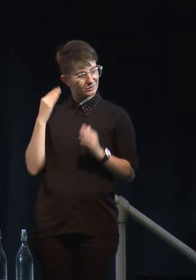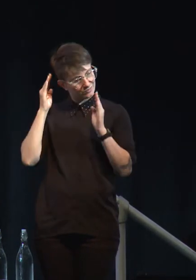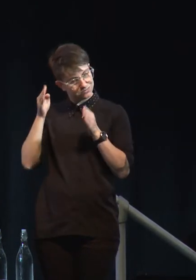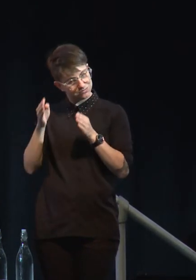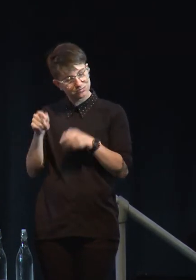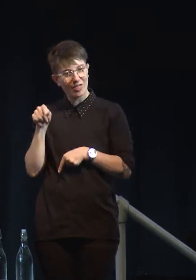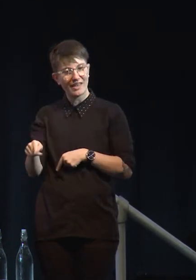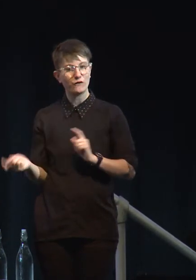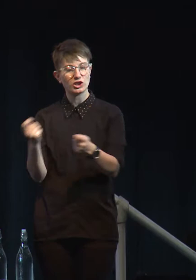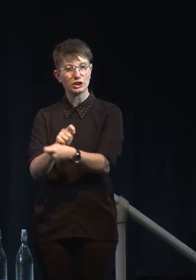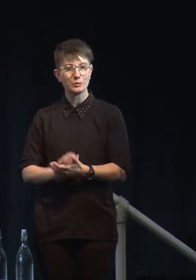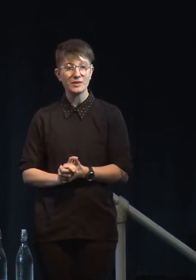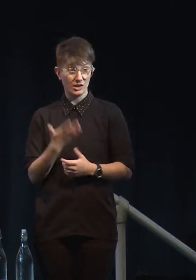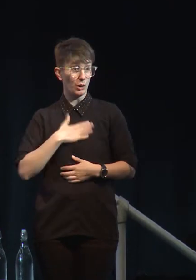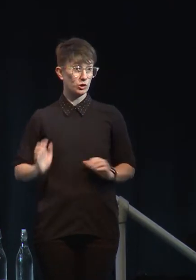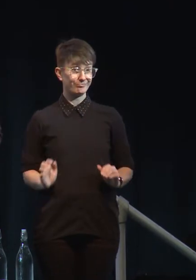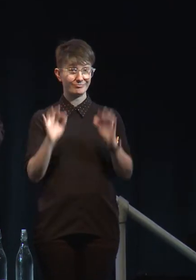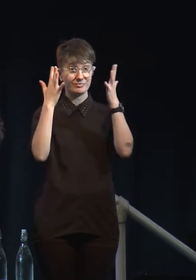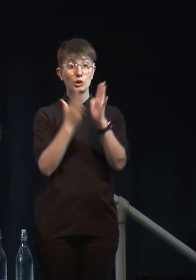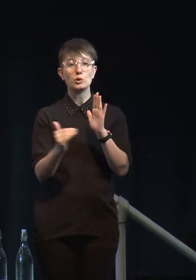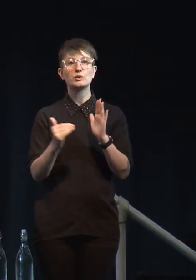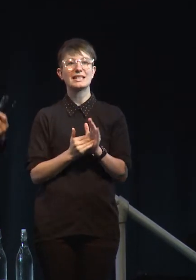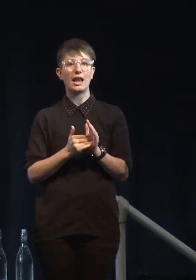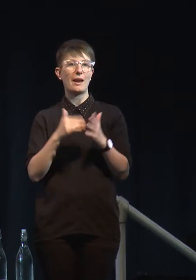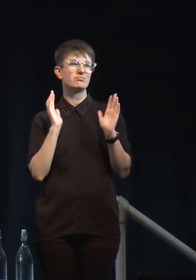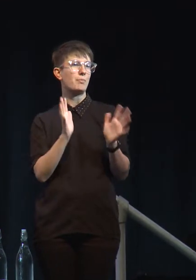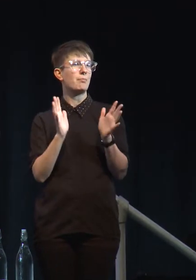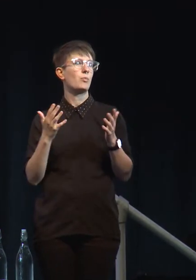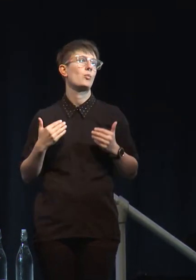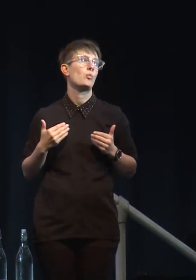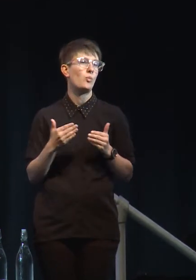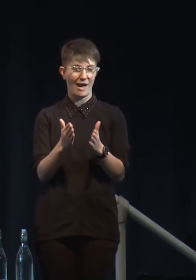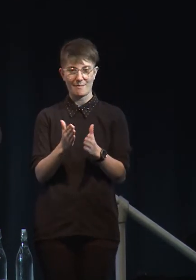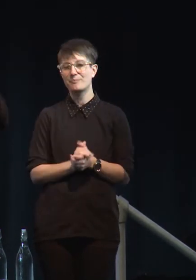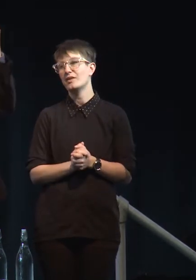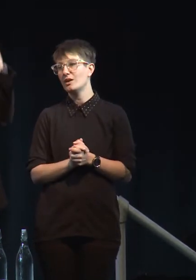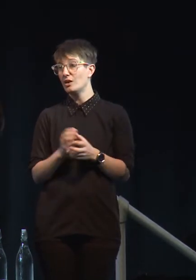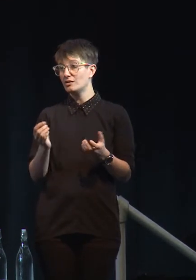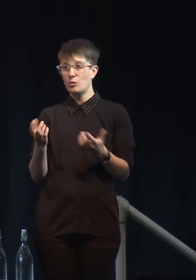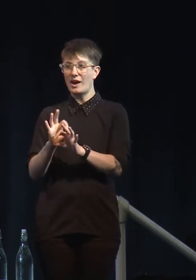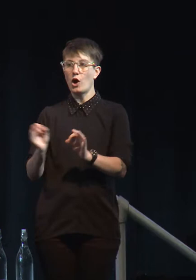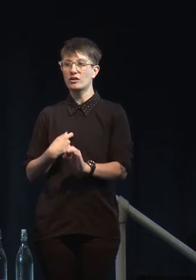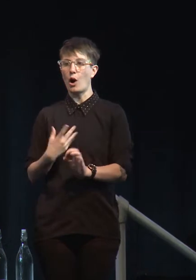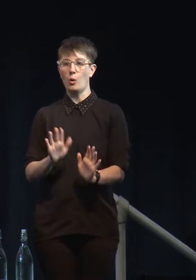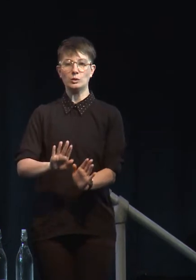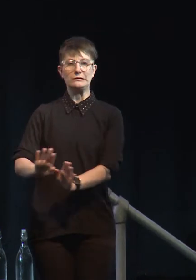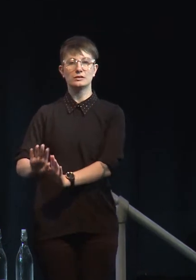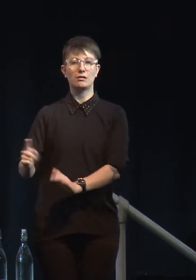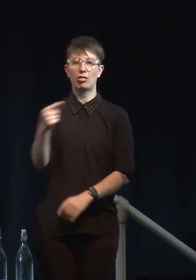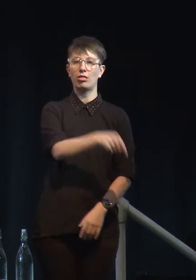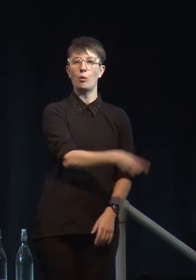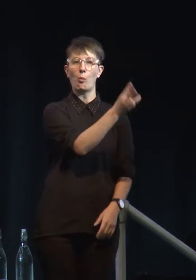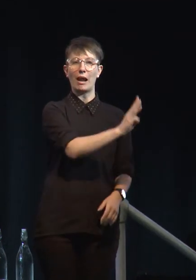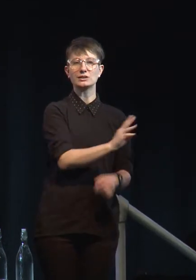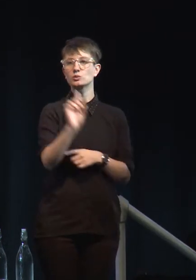applaud for a moment the New Zealand way of doing things, which Susie and I so admire. Instead of hosting this conclave in, you know, in Wellington